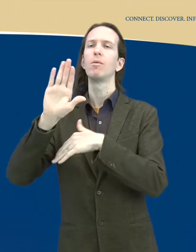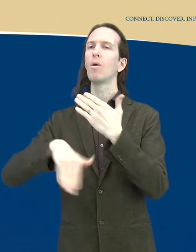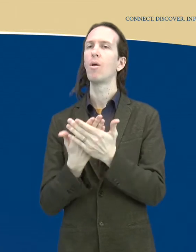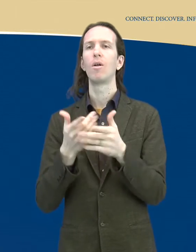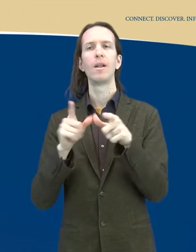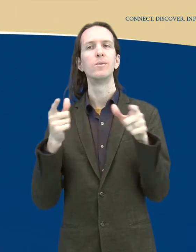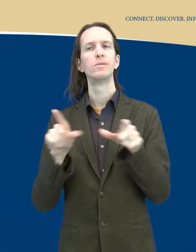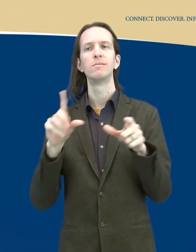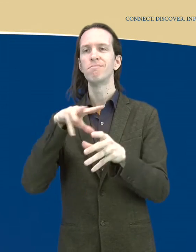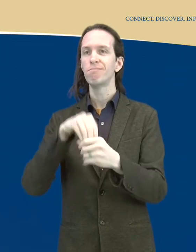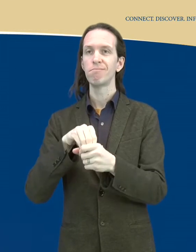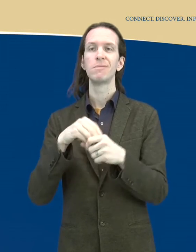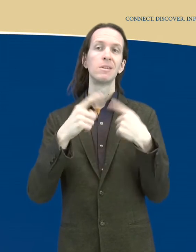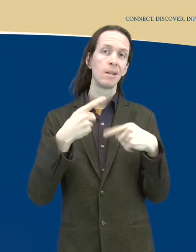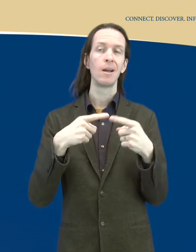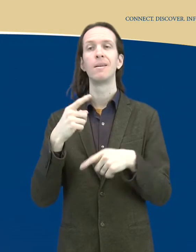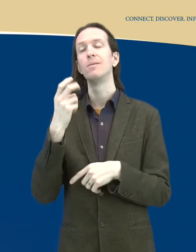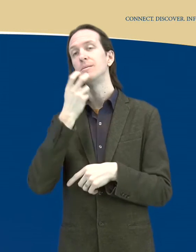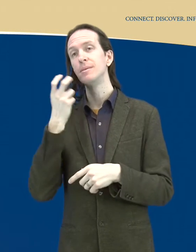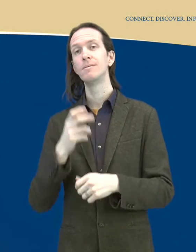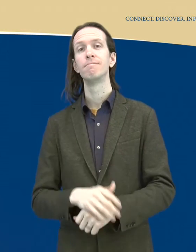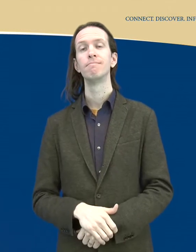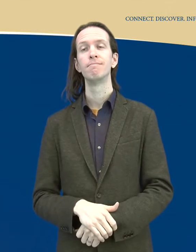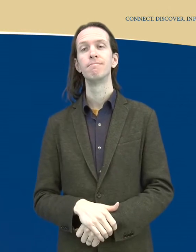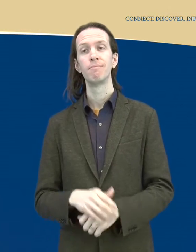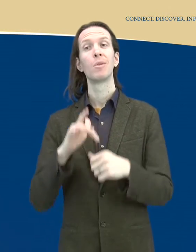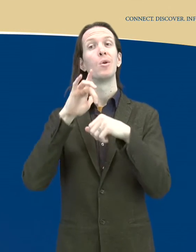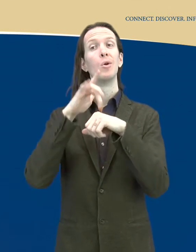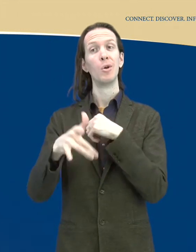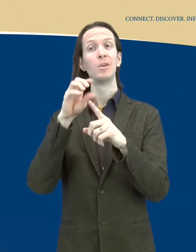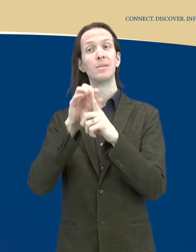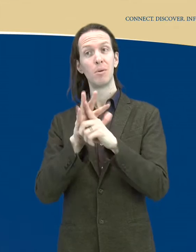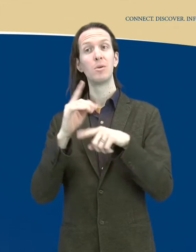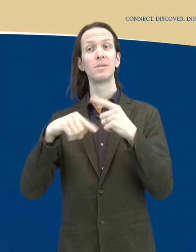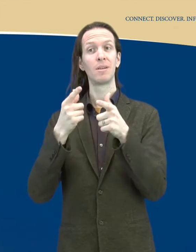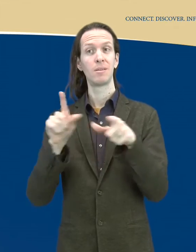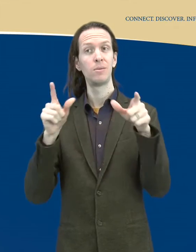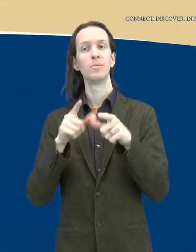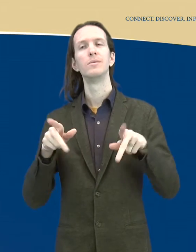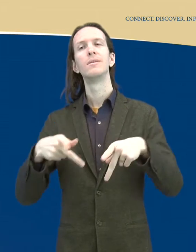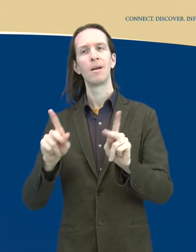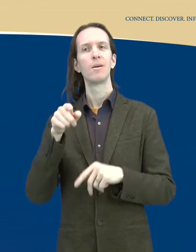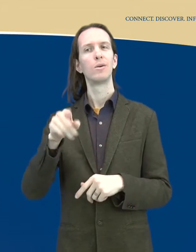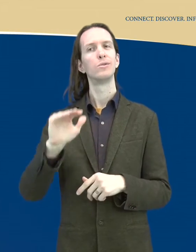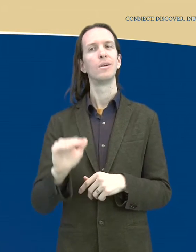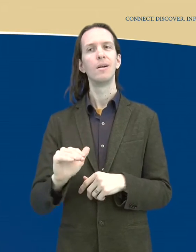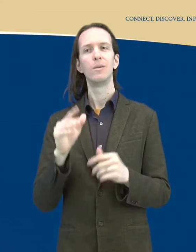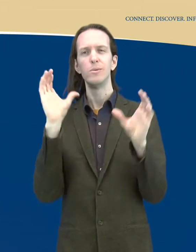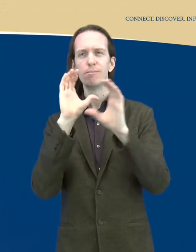on the hands and signed languages. Exposure to natural sign language in early life